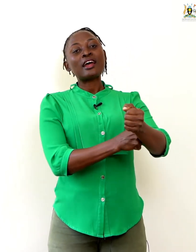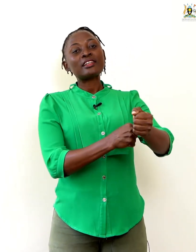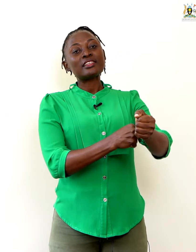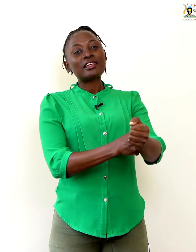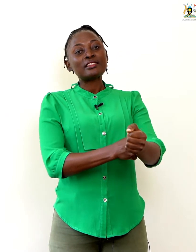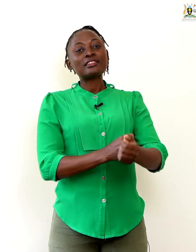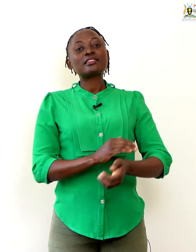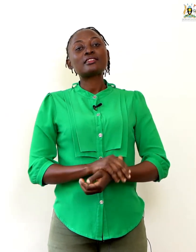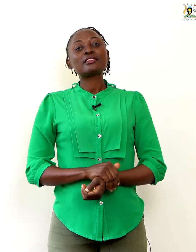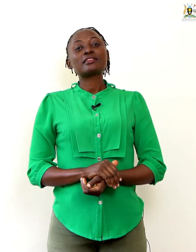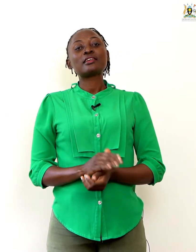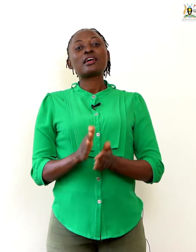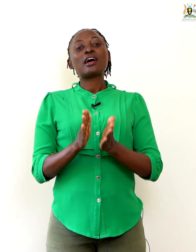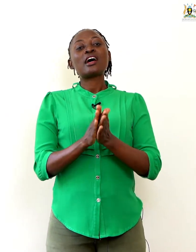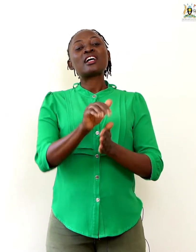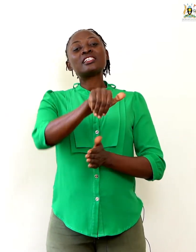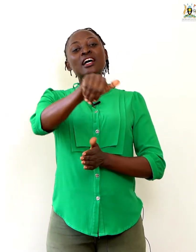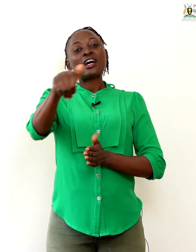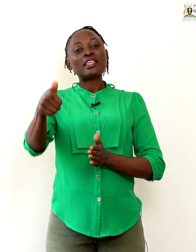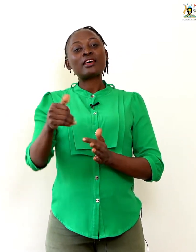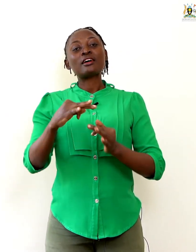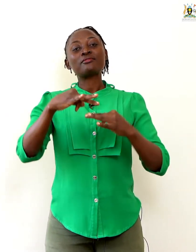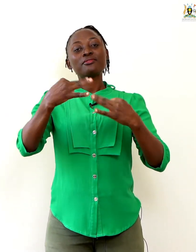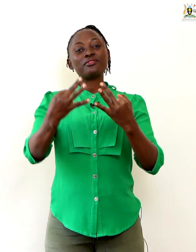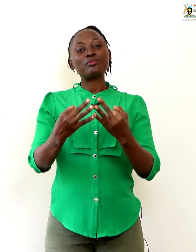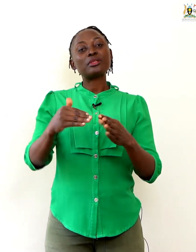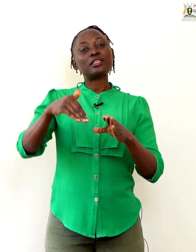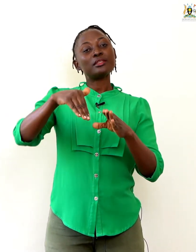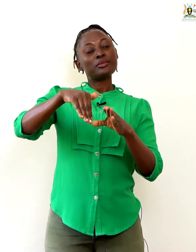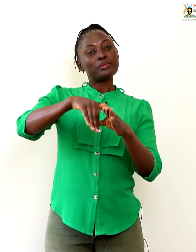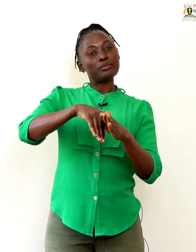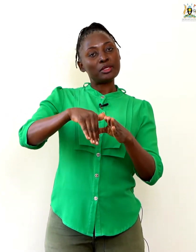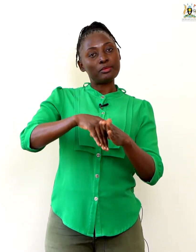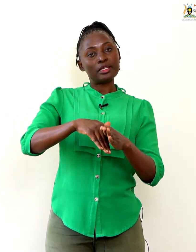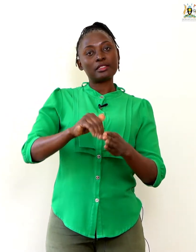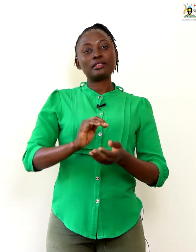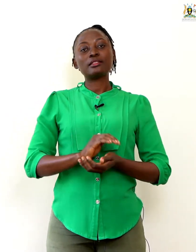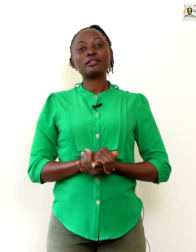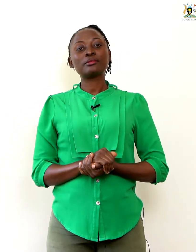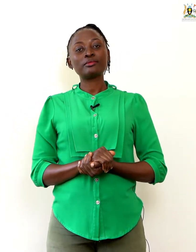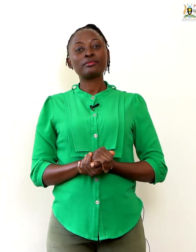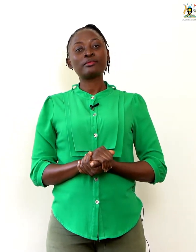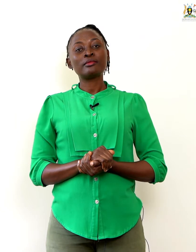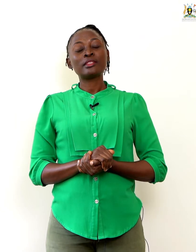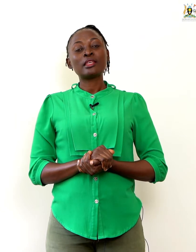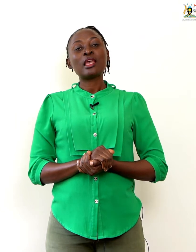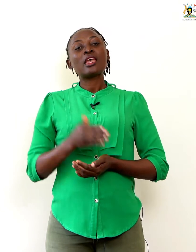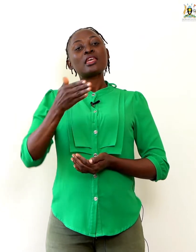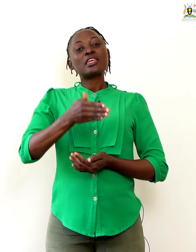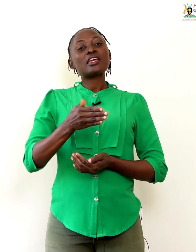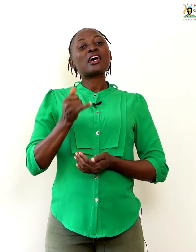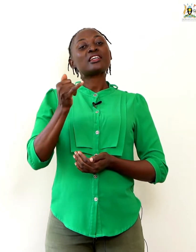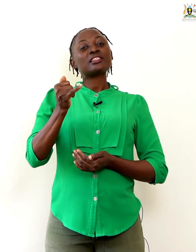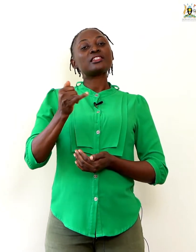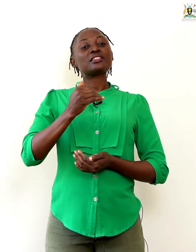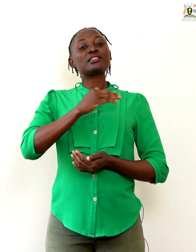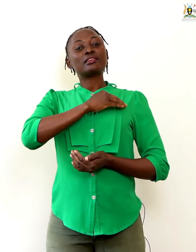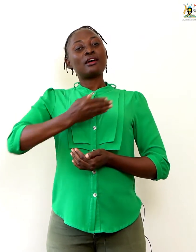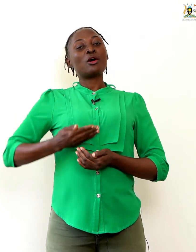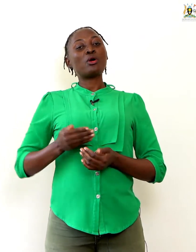guardians, and other family members. Here is our